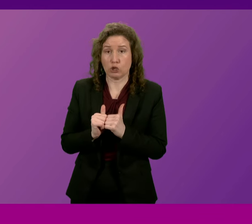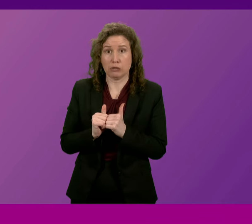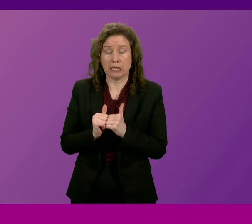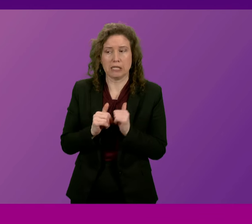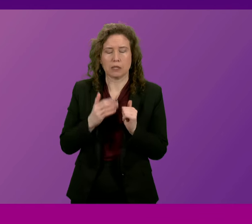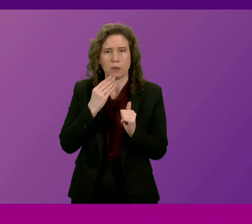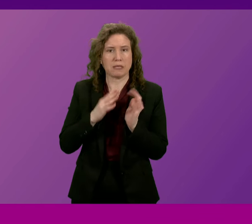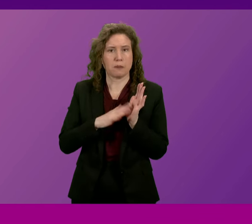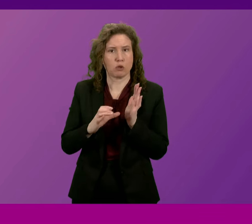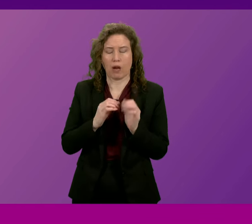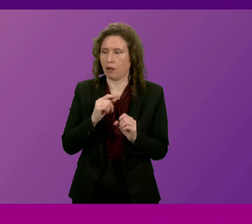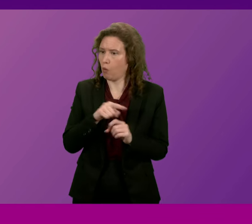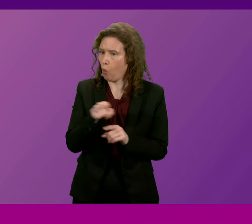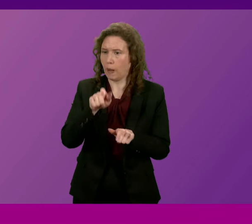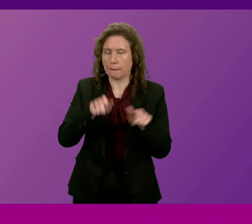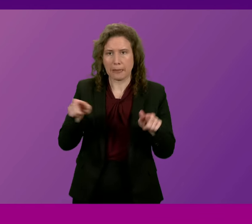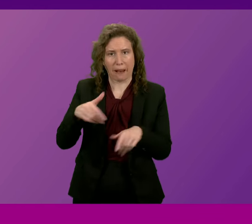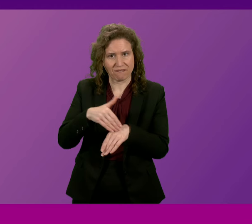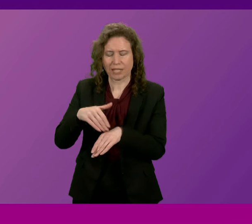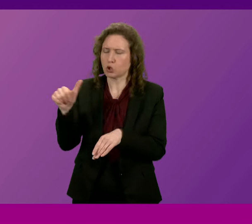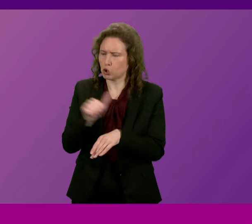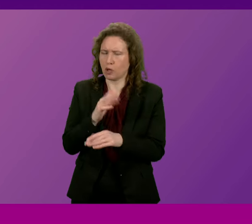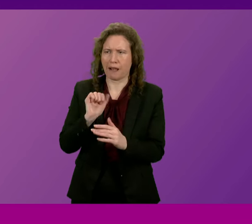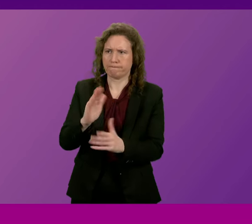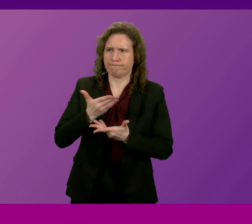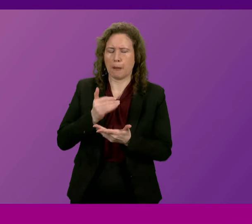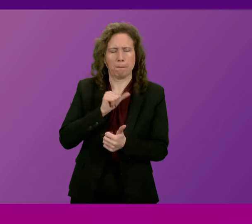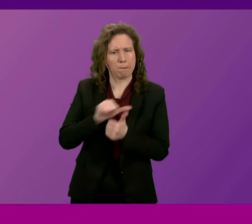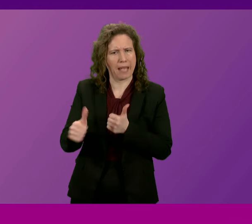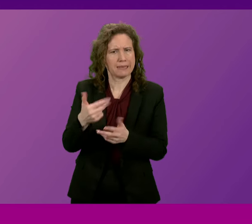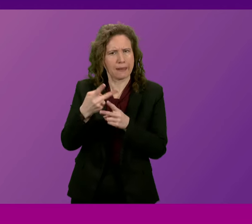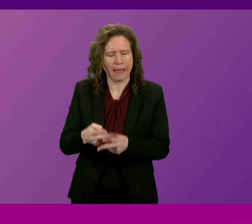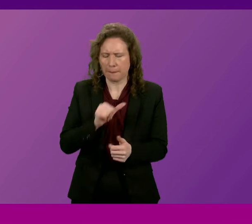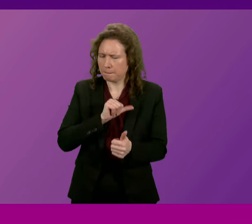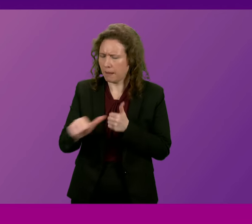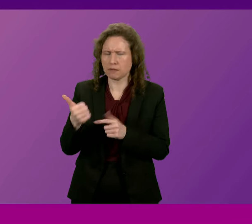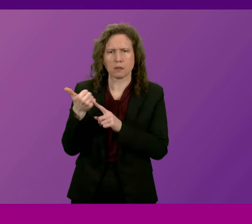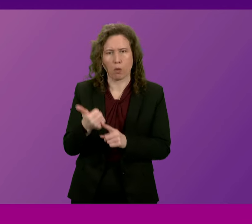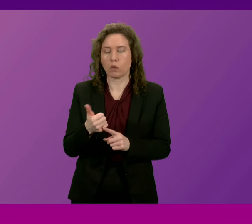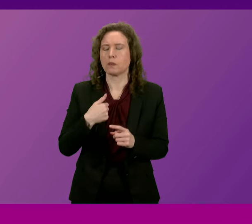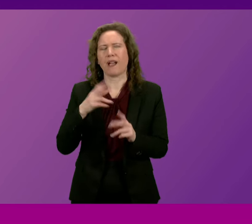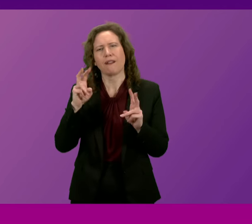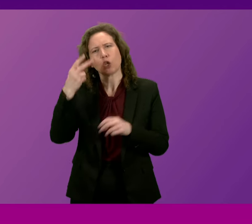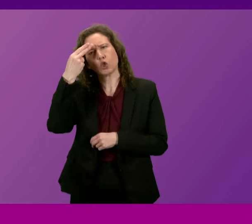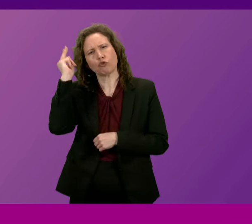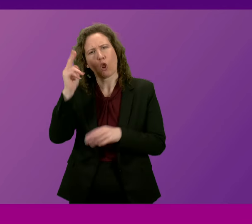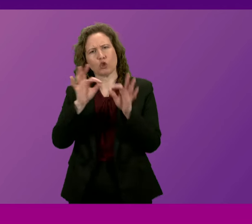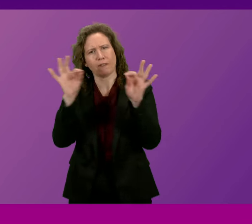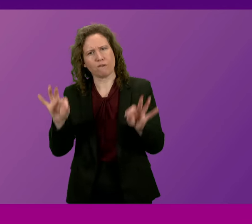agree with Mr McGregor that all those affected should be able to access the best possible care and support. Through our neurological framework, we've been